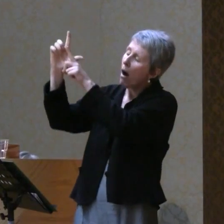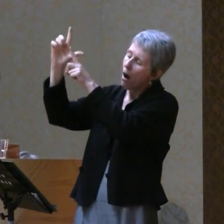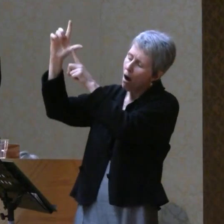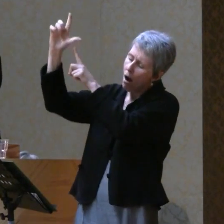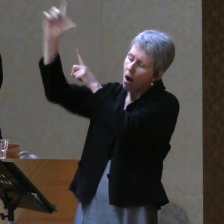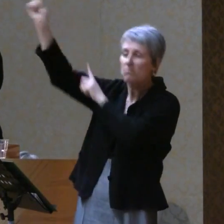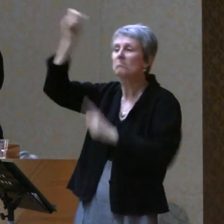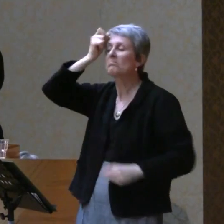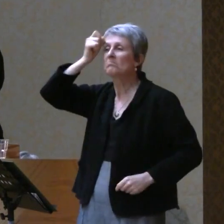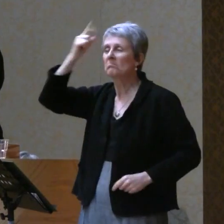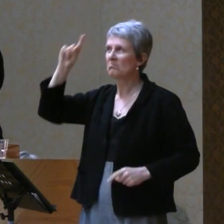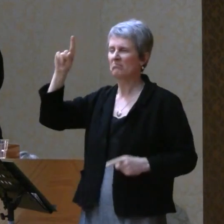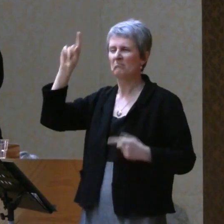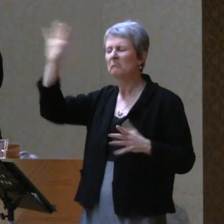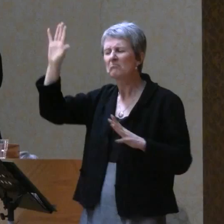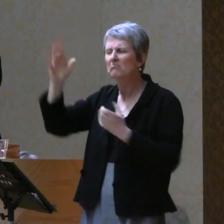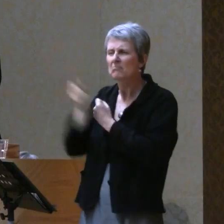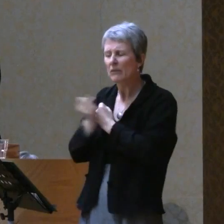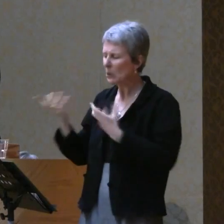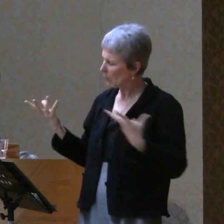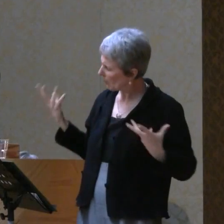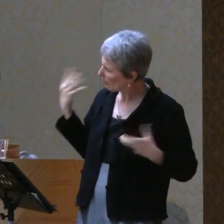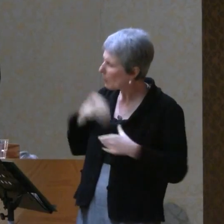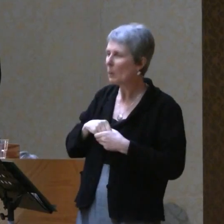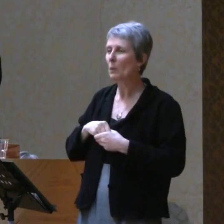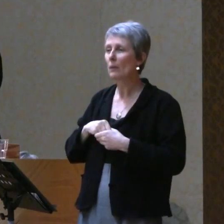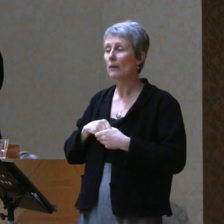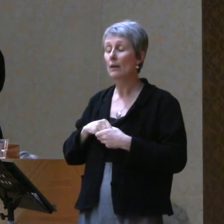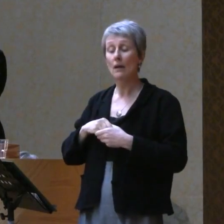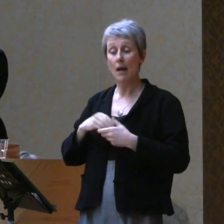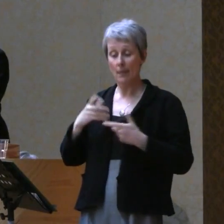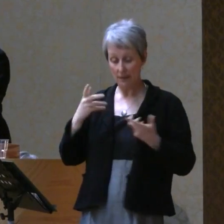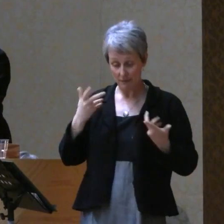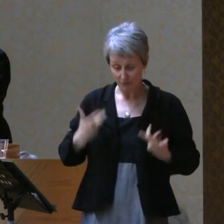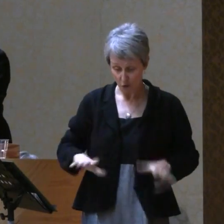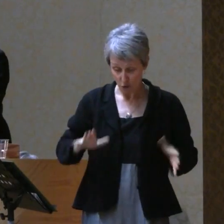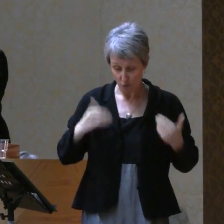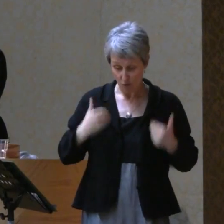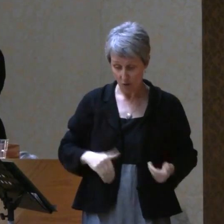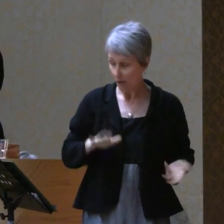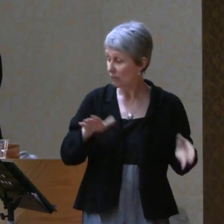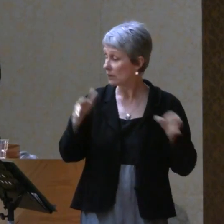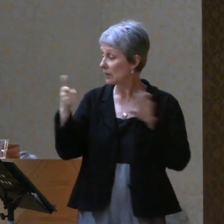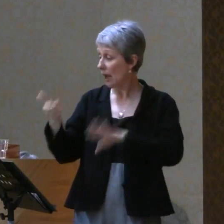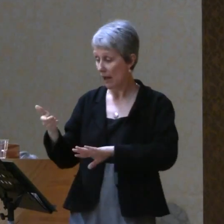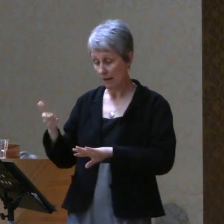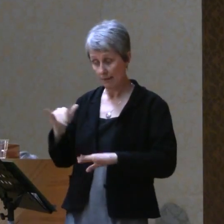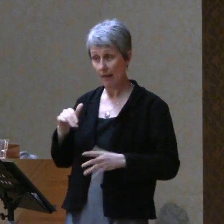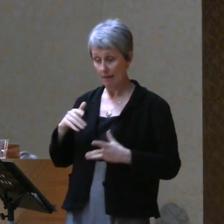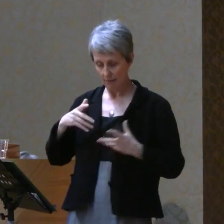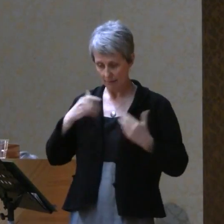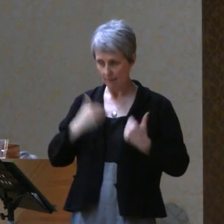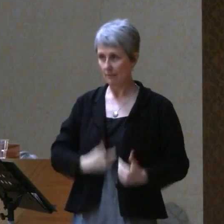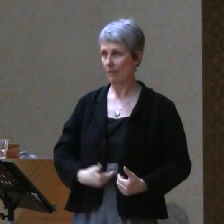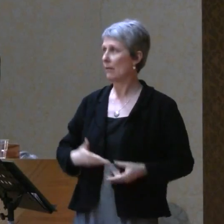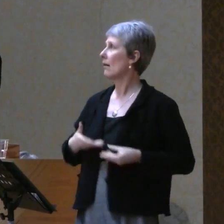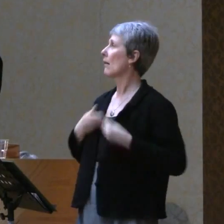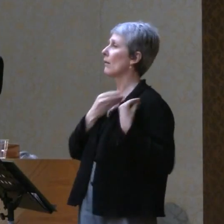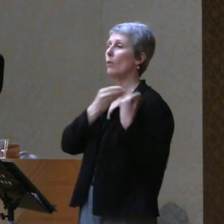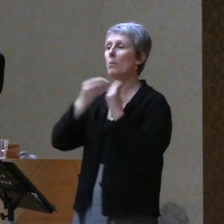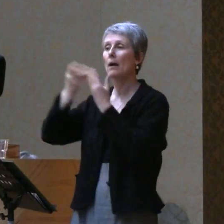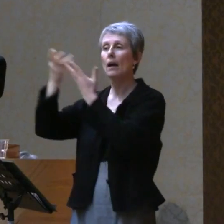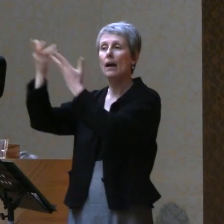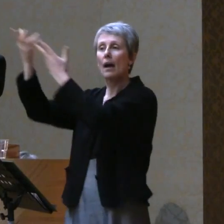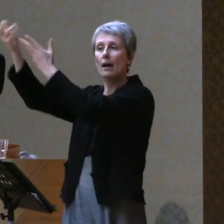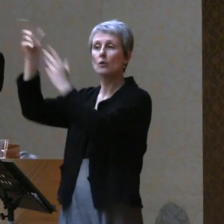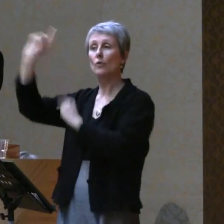beyond comprehension. And when we die, we go back to that ultimate source of goodness and love,